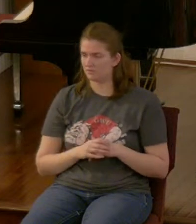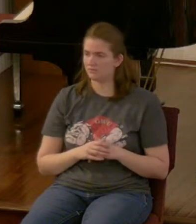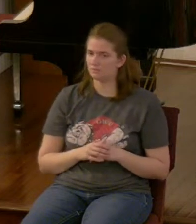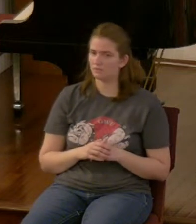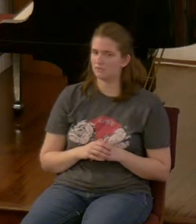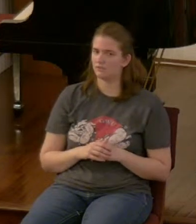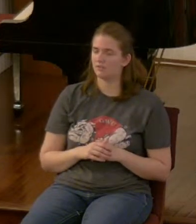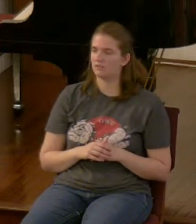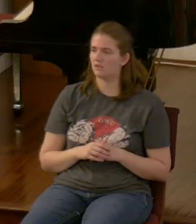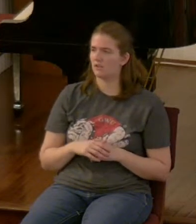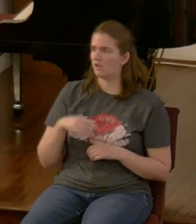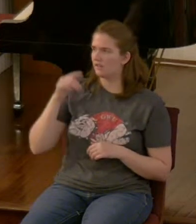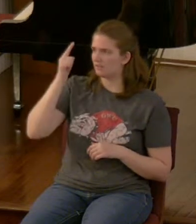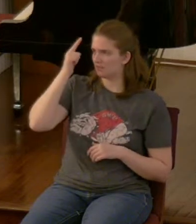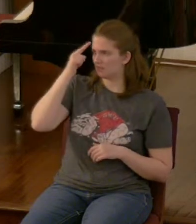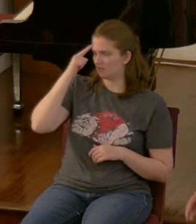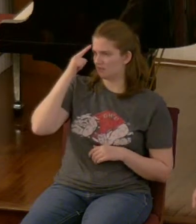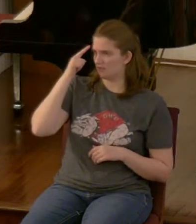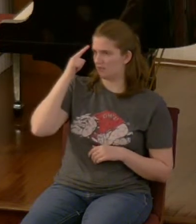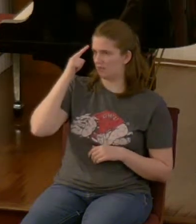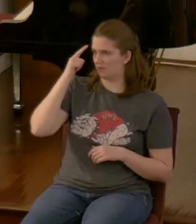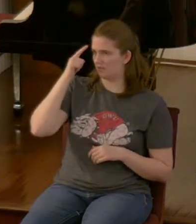I think it's because it